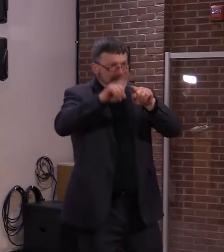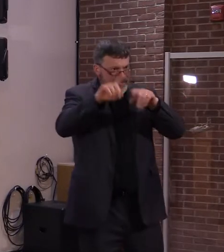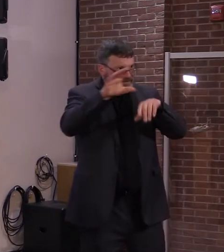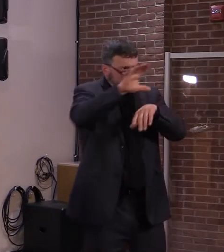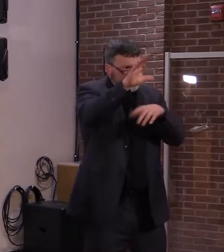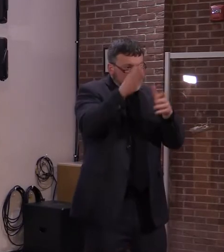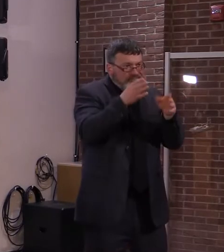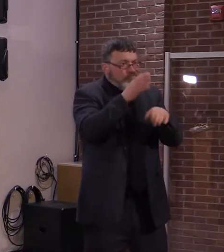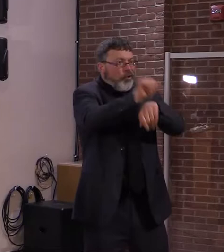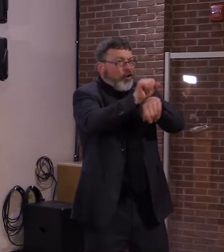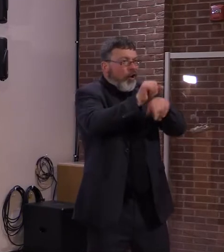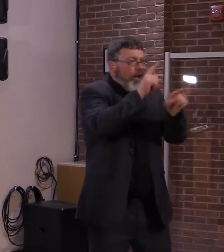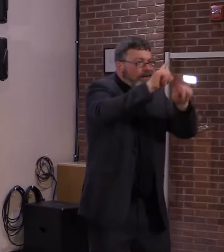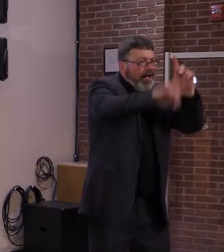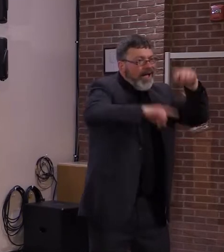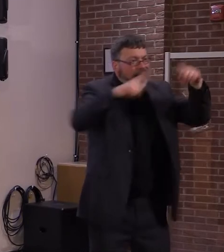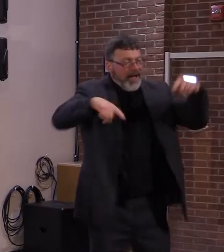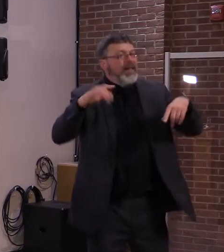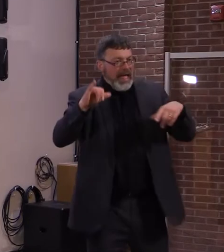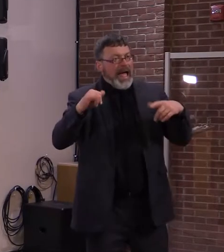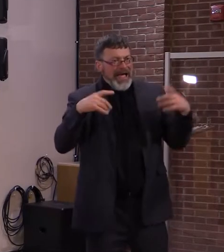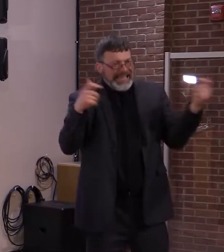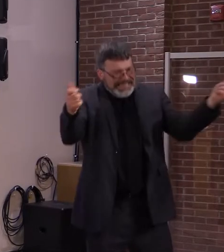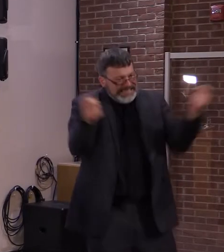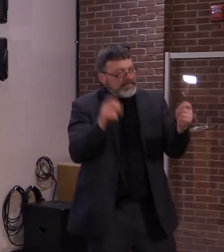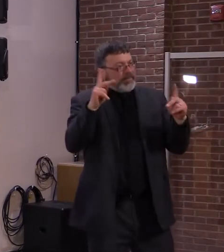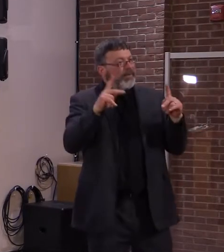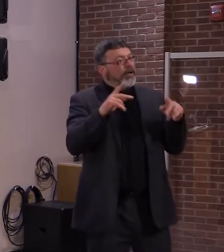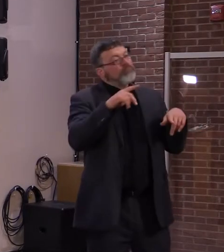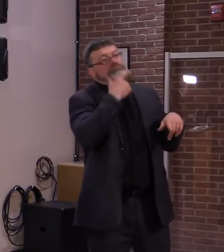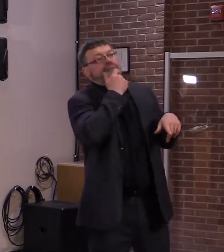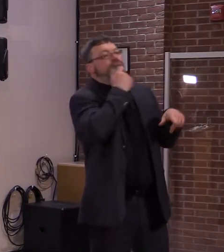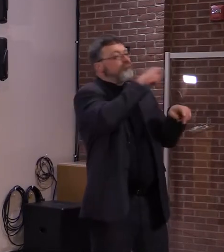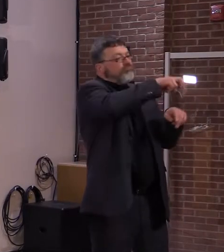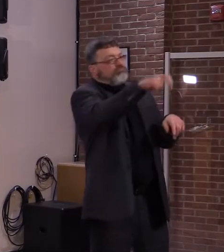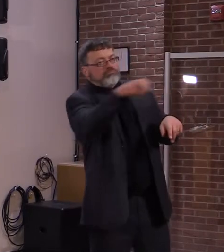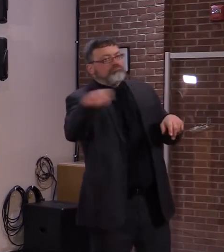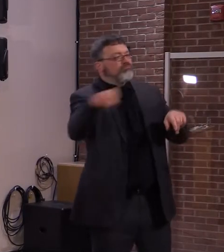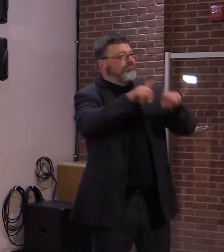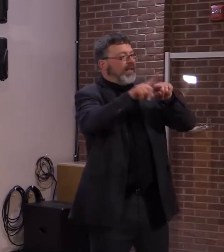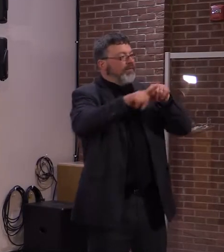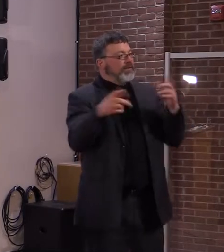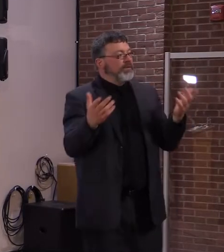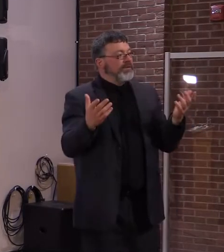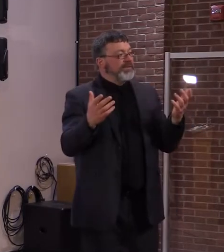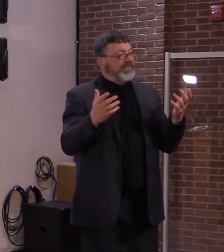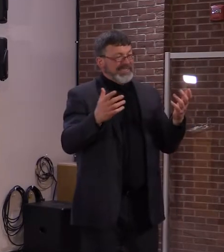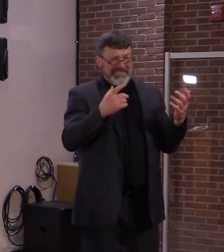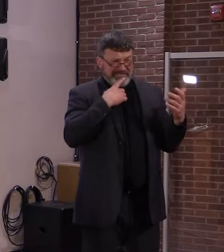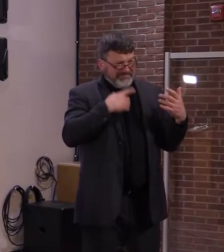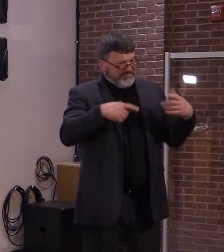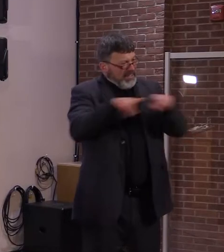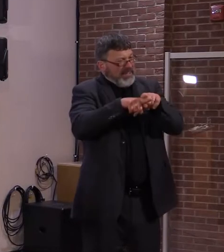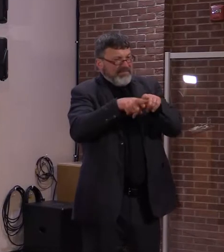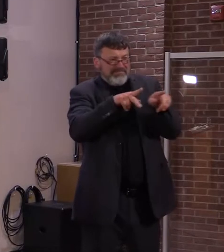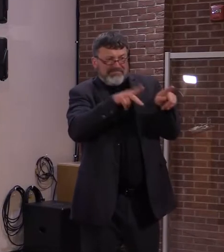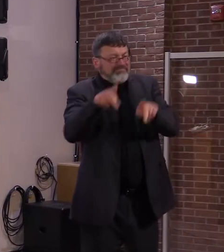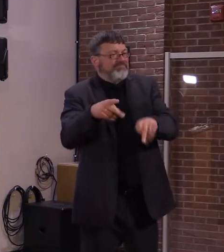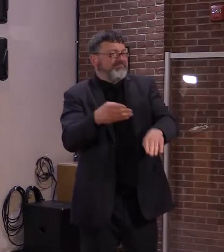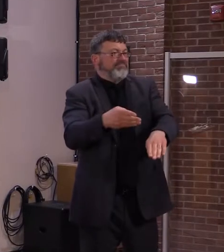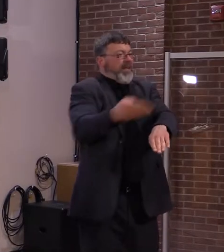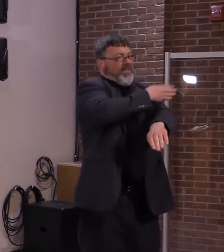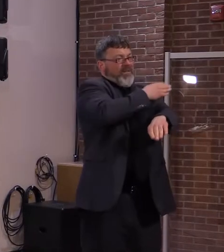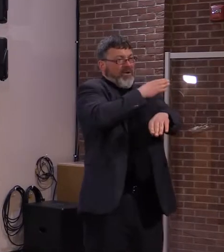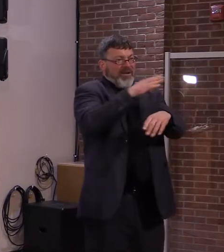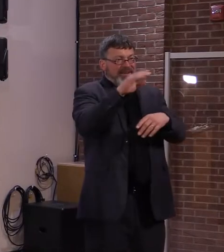And this problem, again, existed before the pandemic and over the last year it hasn't gotten any better. So, we